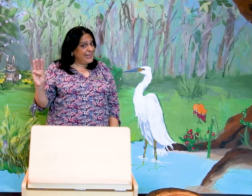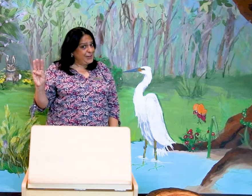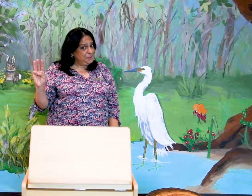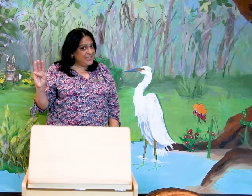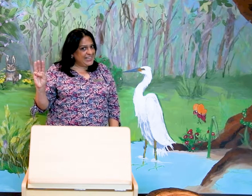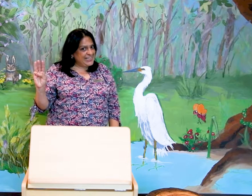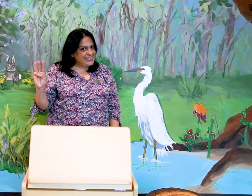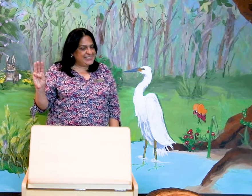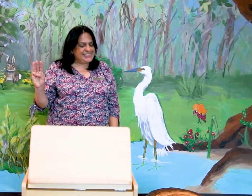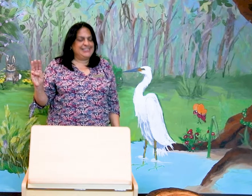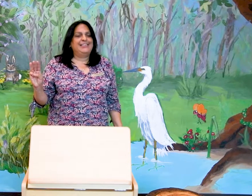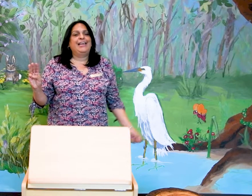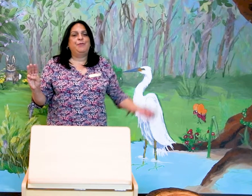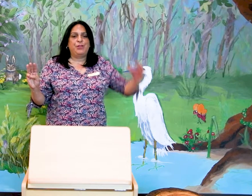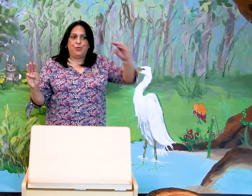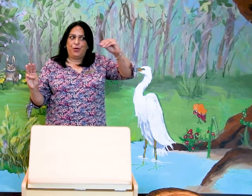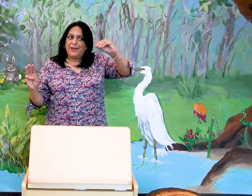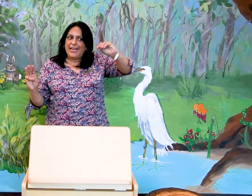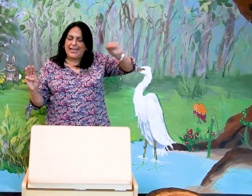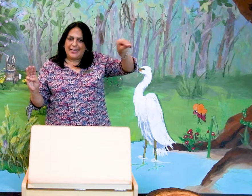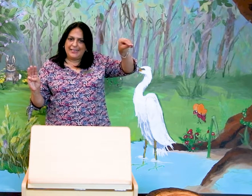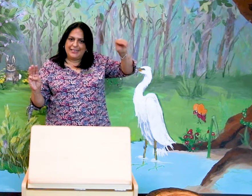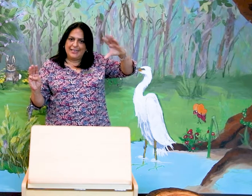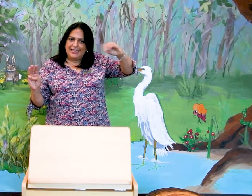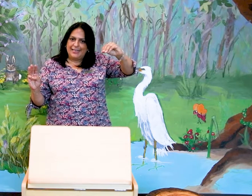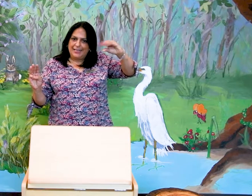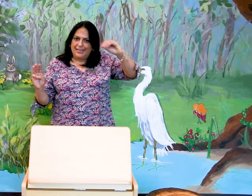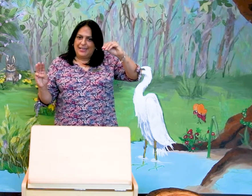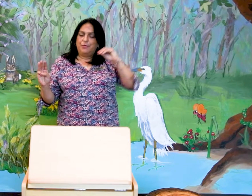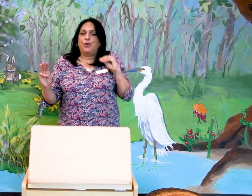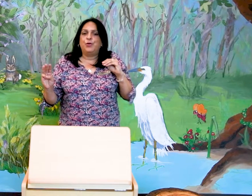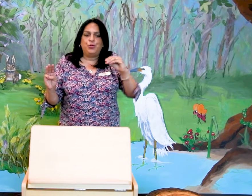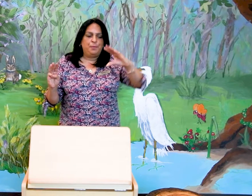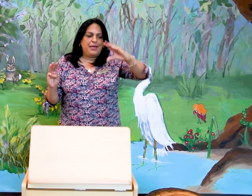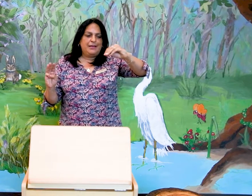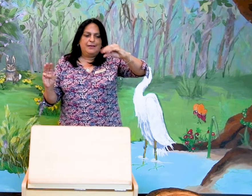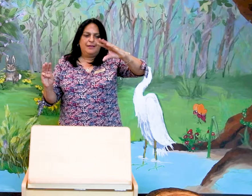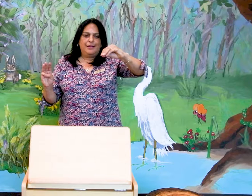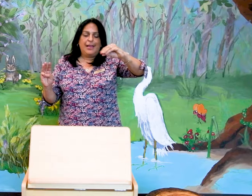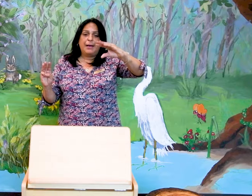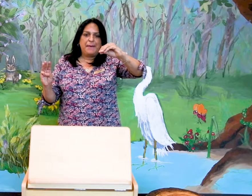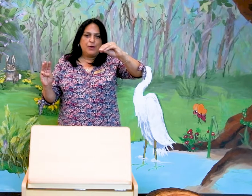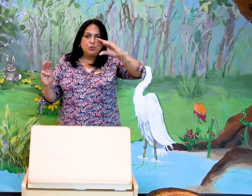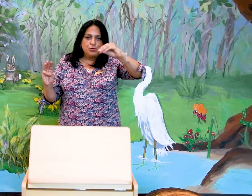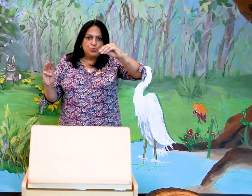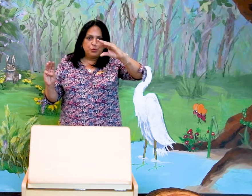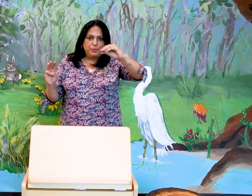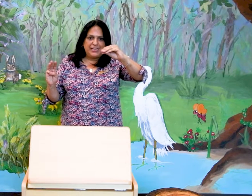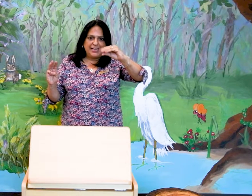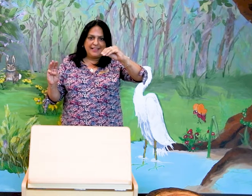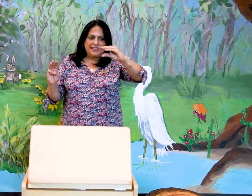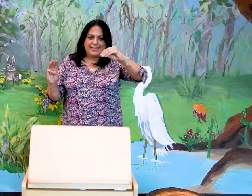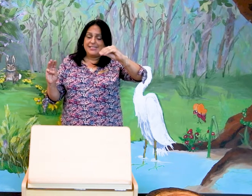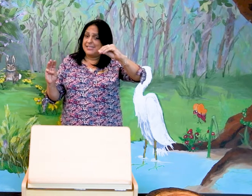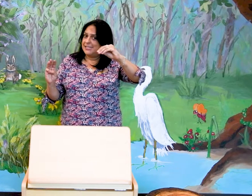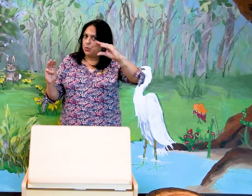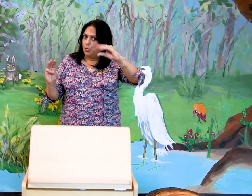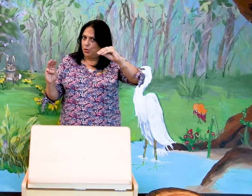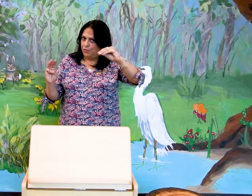little piggies. And with your other hand, we're going to make like a mouse to pretend that this is the wolf.